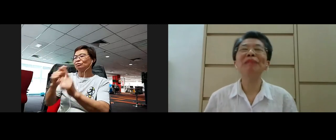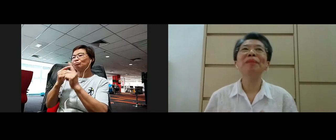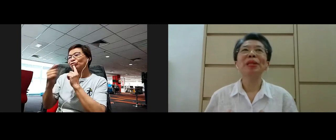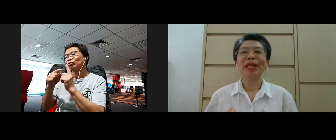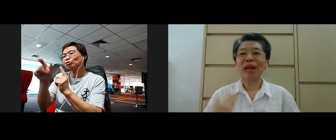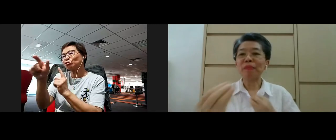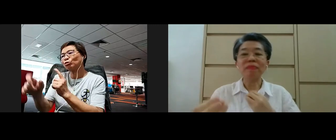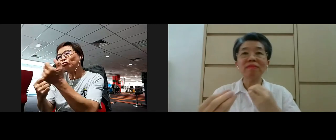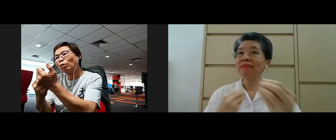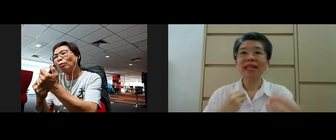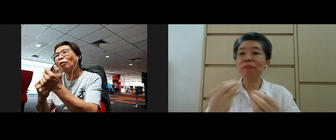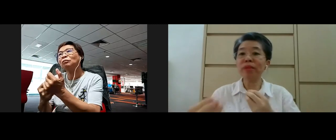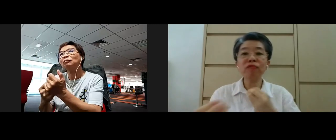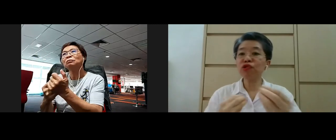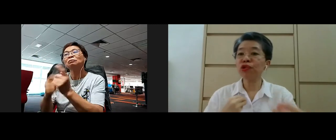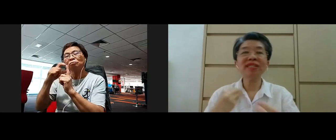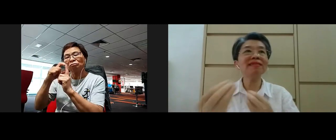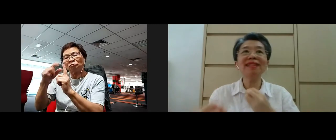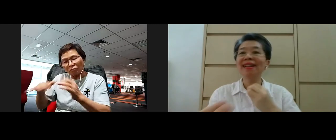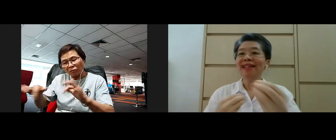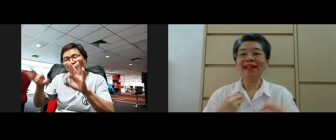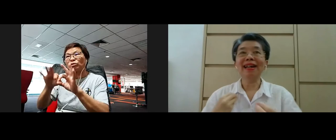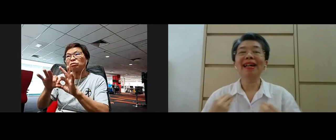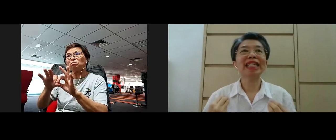that mutual